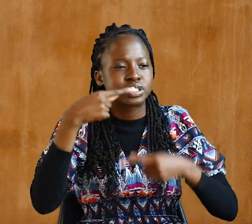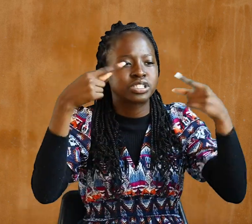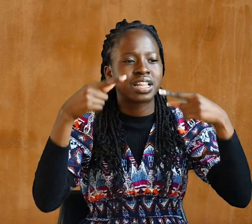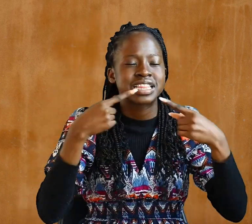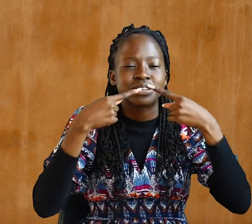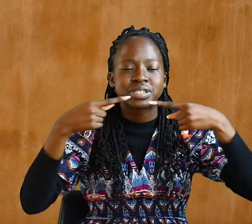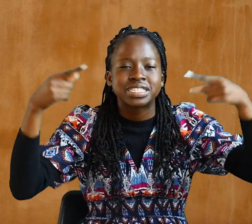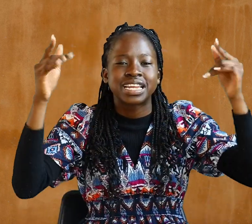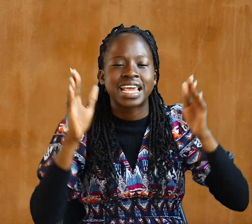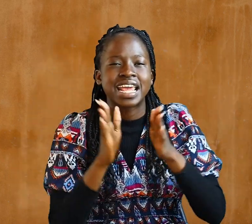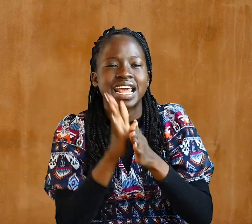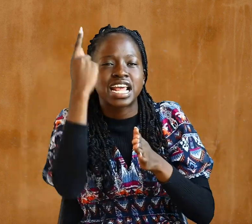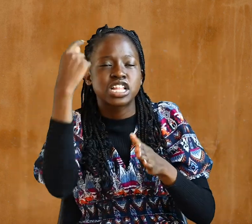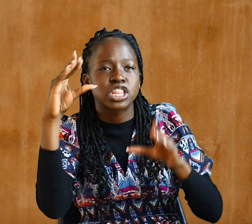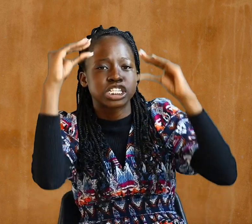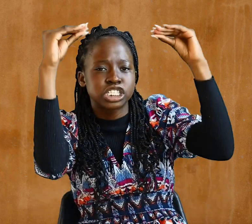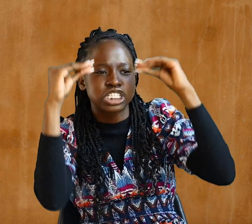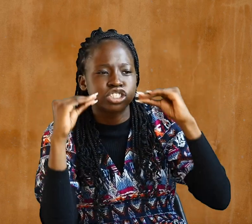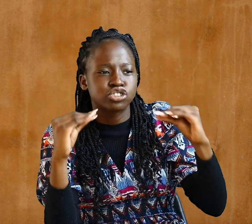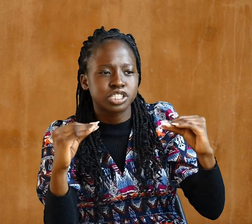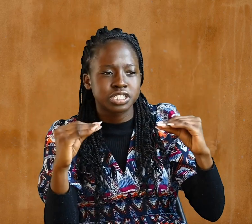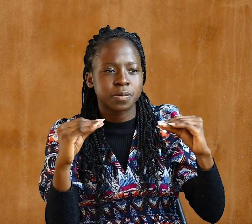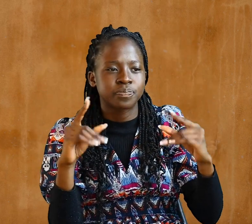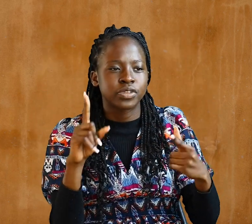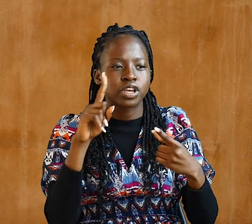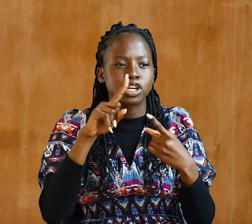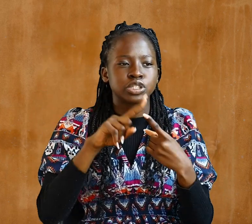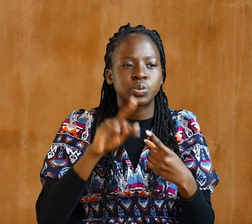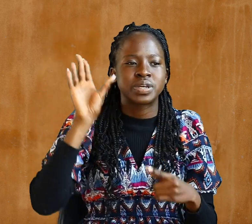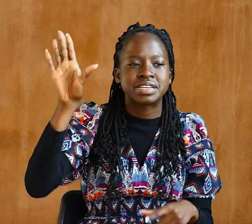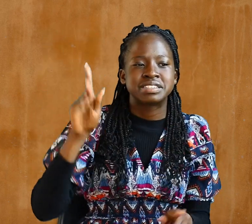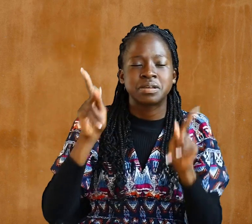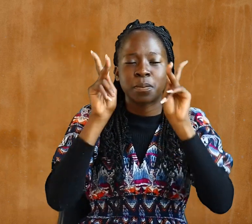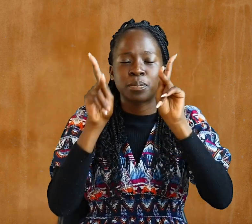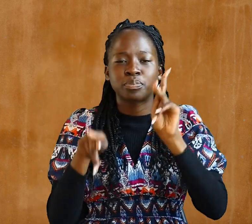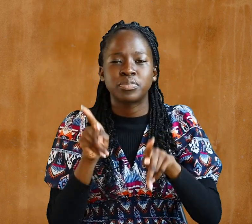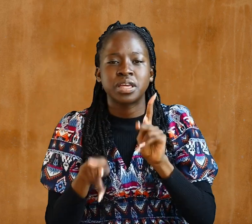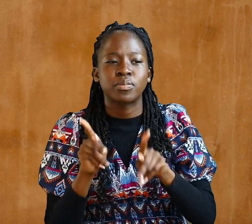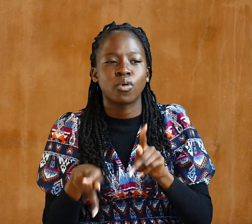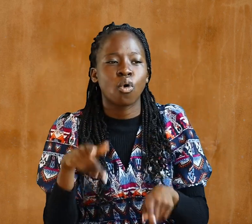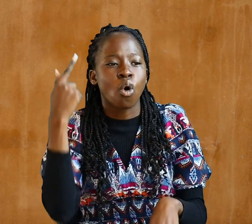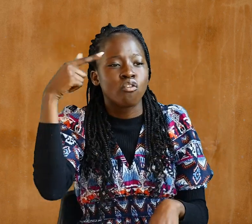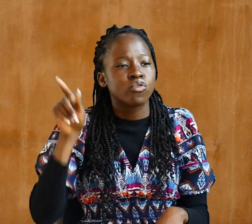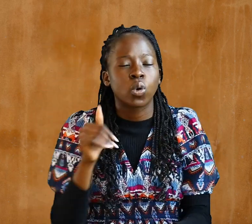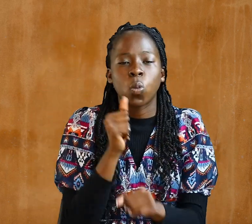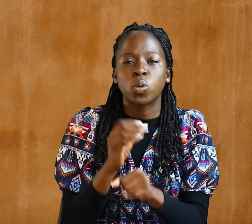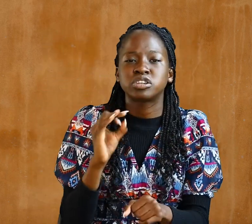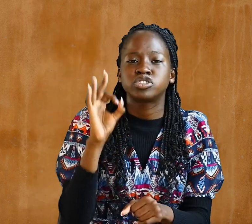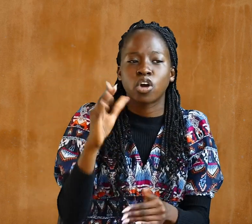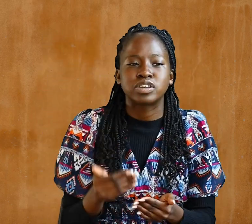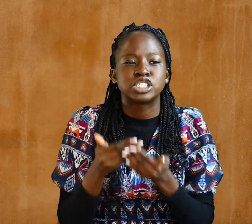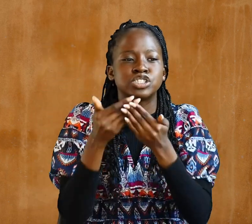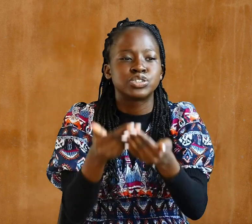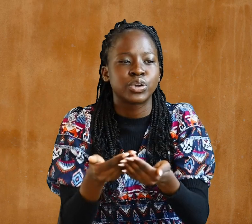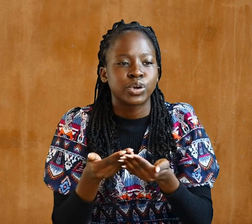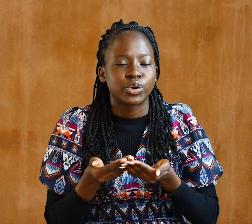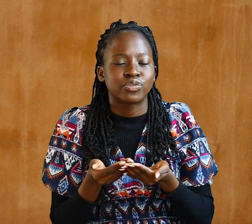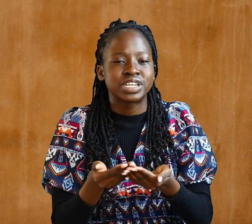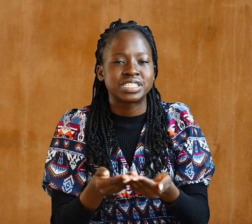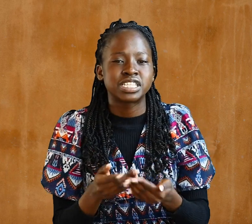pastors, and teachers To equip his people for works of service So that the